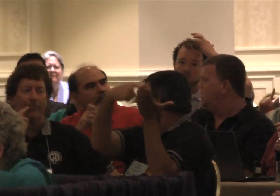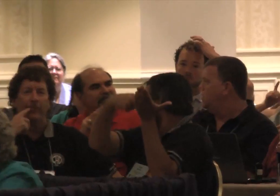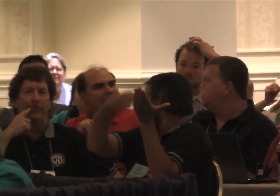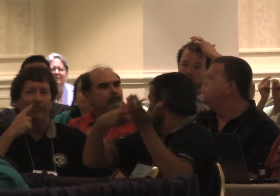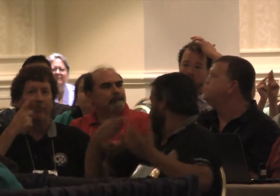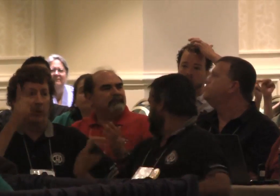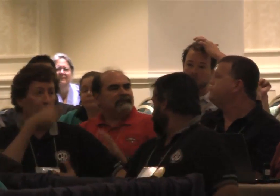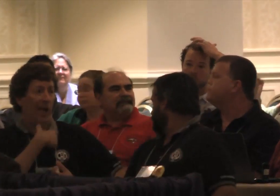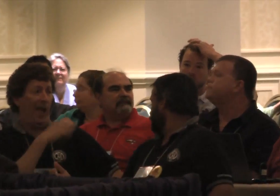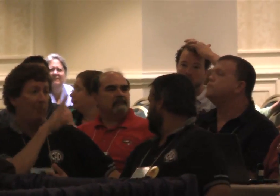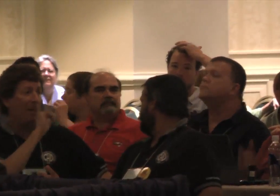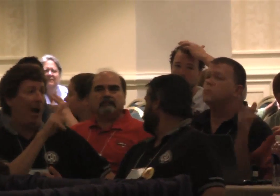Motion to hear it.